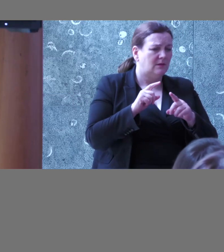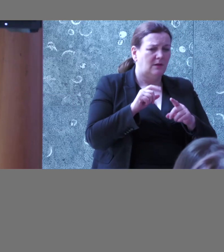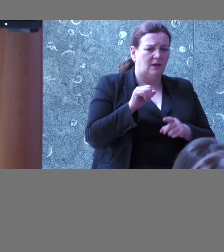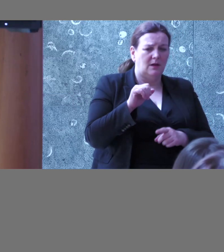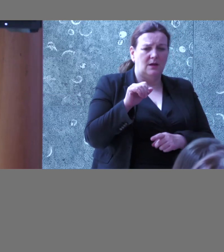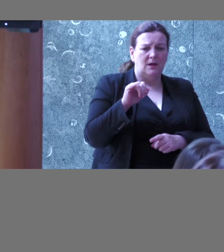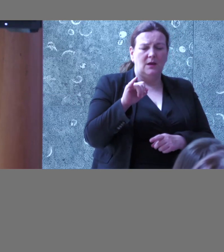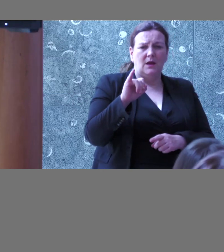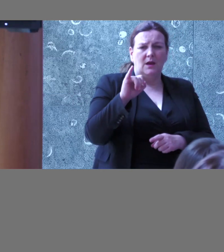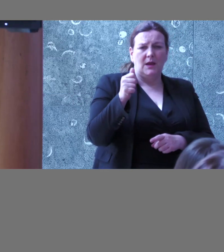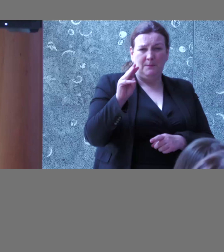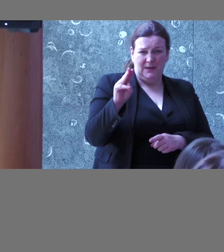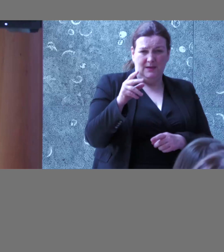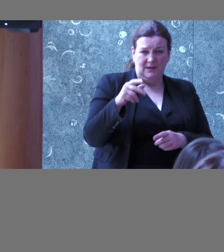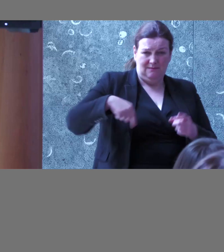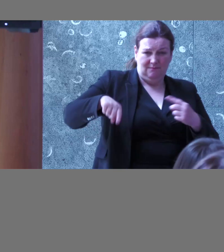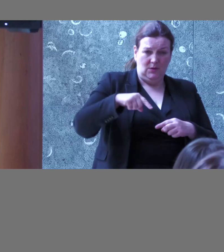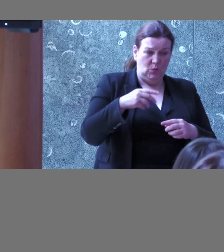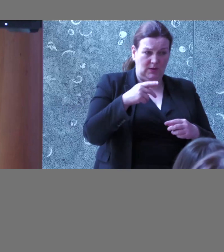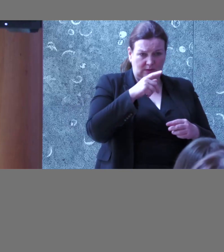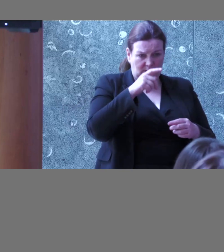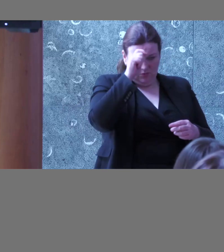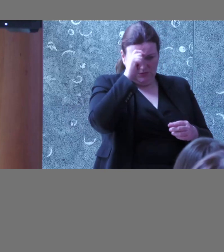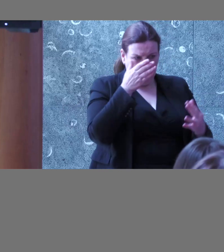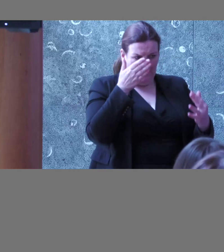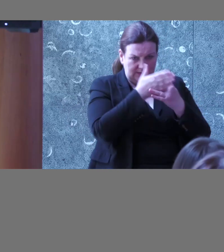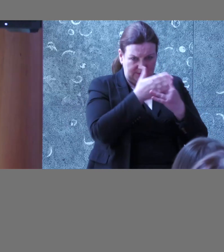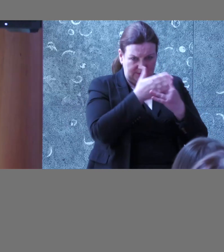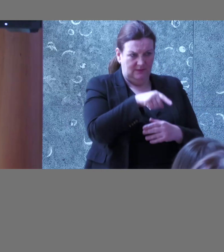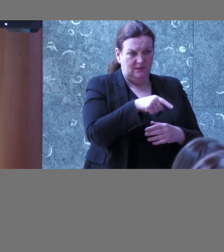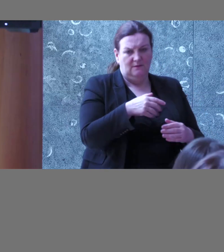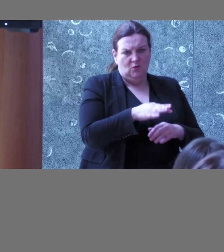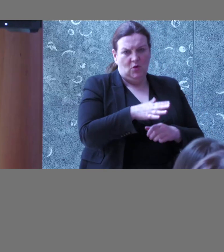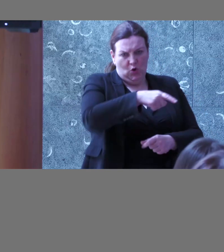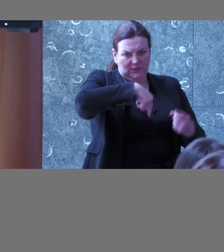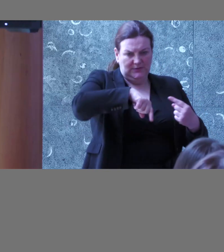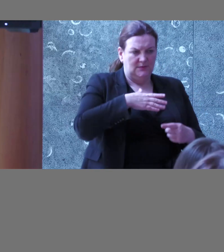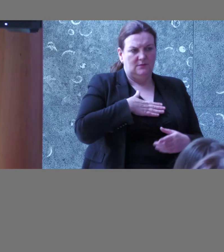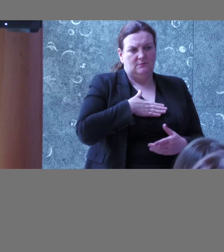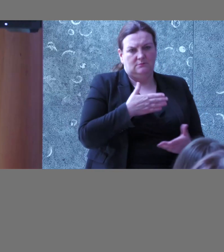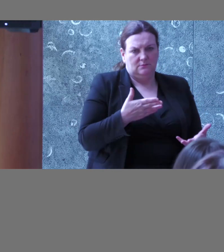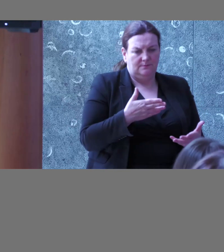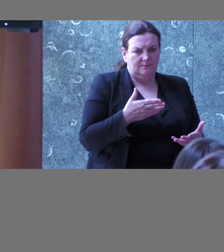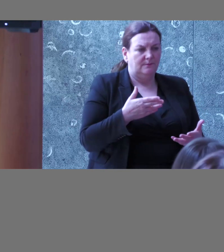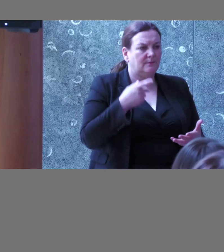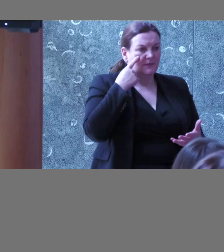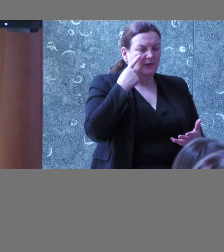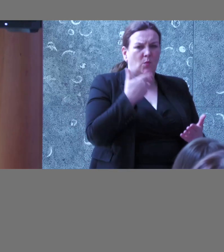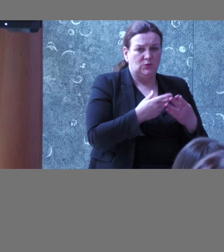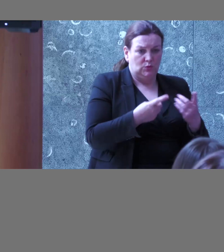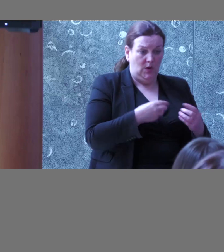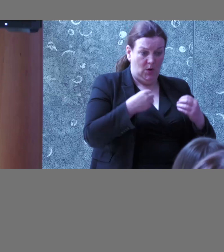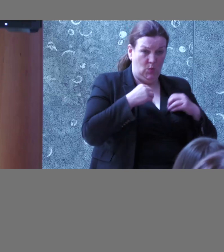accessibility testers within the company itself so that was something that was a big part for us to upskill in that area so a lot of what we do is manual